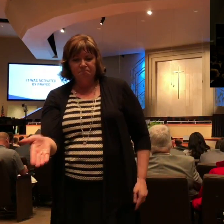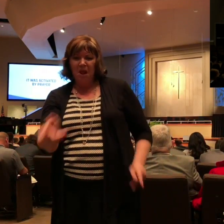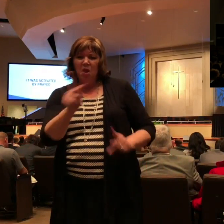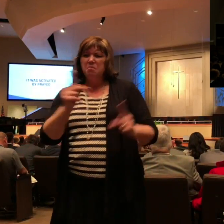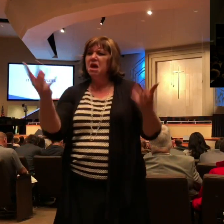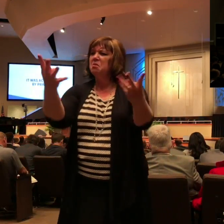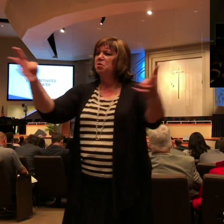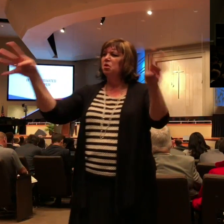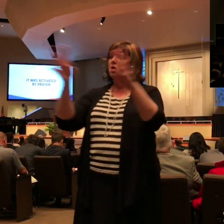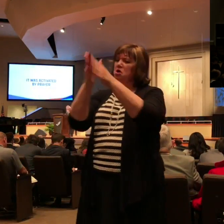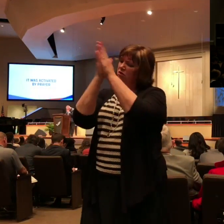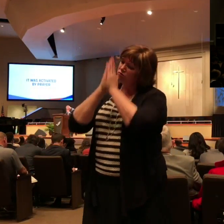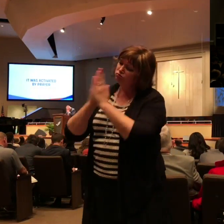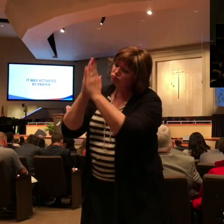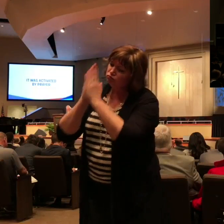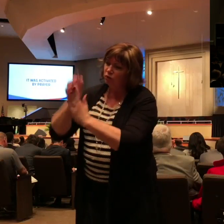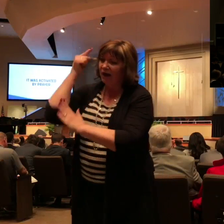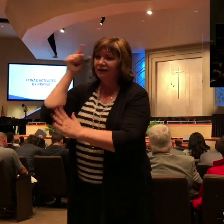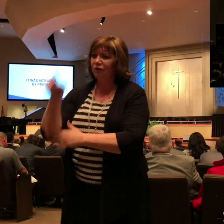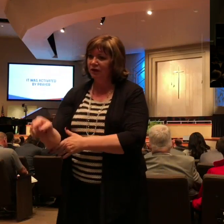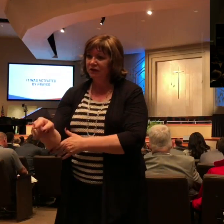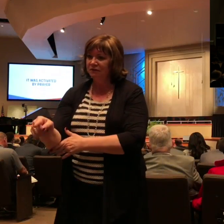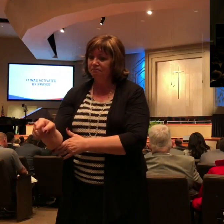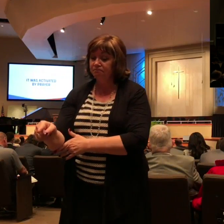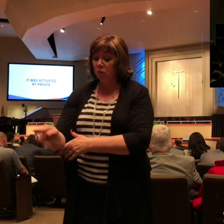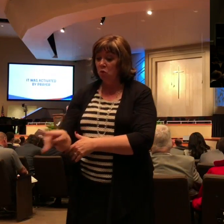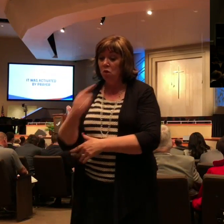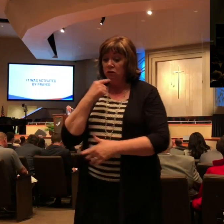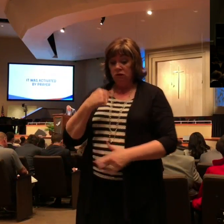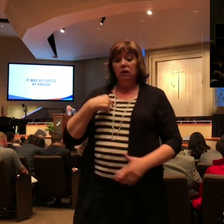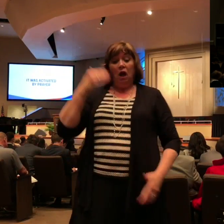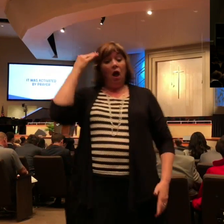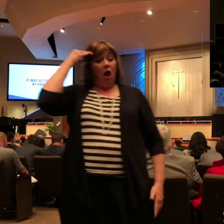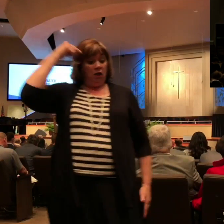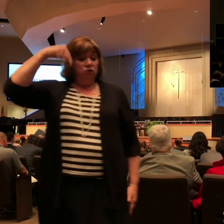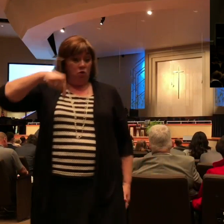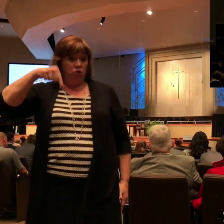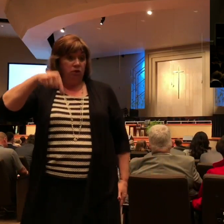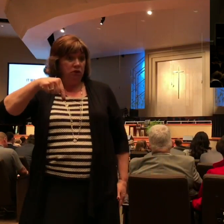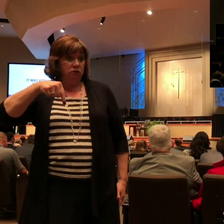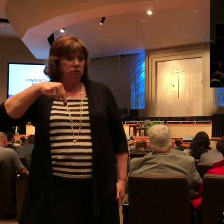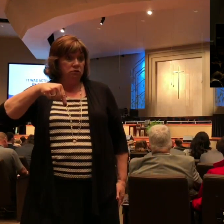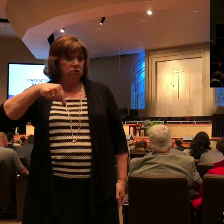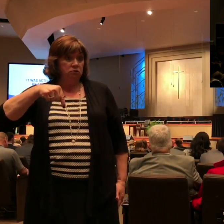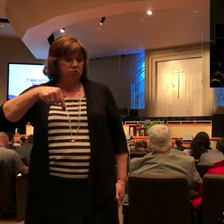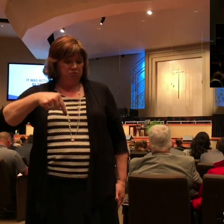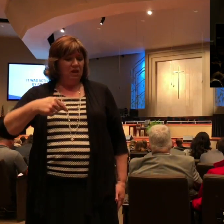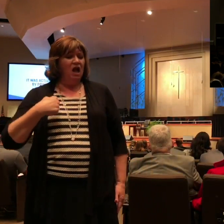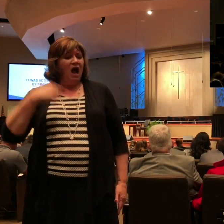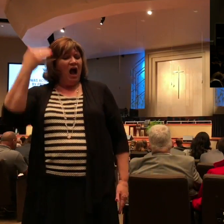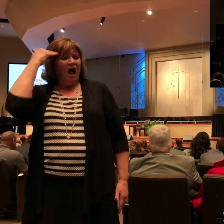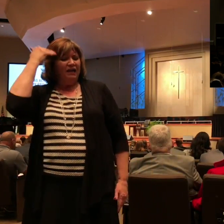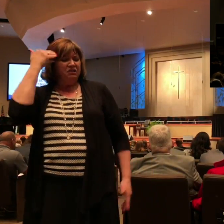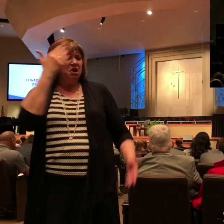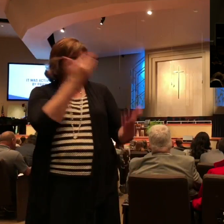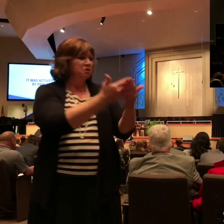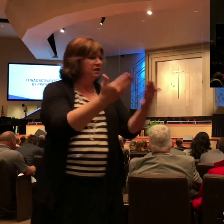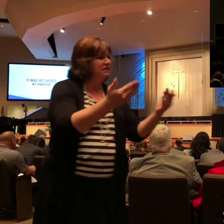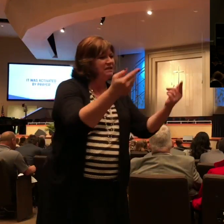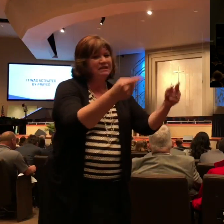Look at verse number 19. For I know this. For I know that this shall turn into my salvation through your prayer